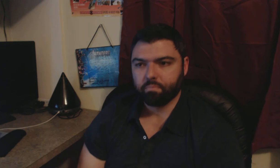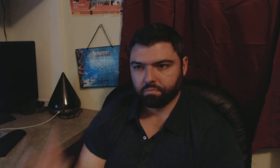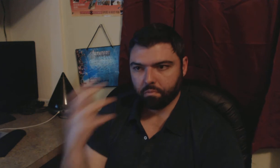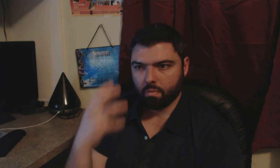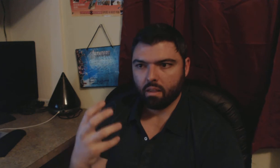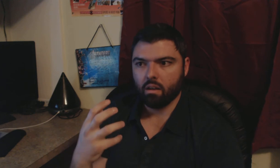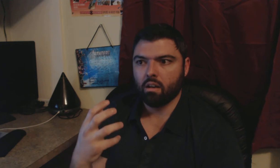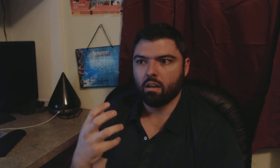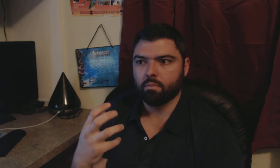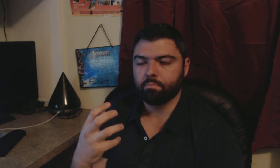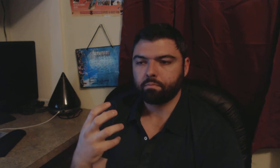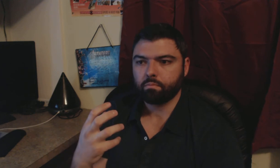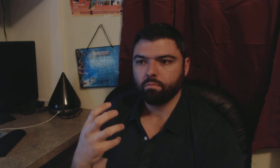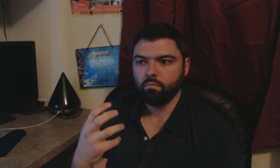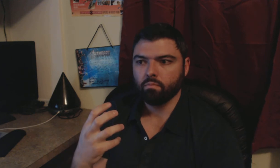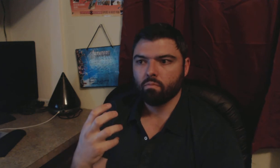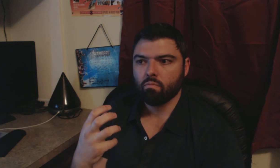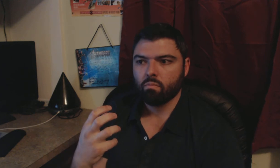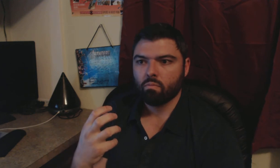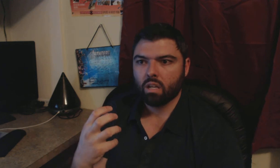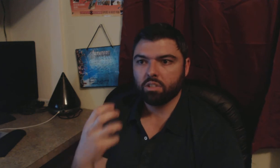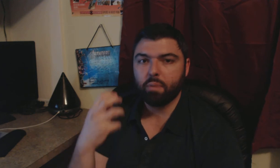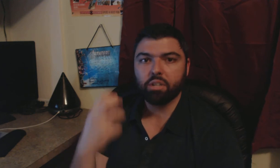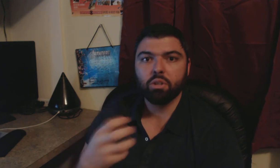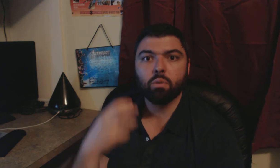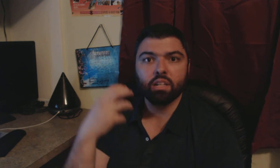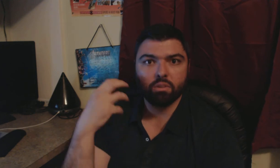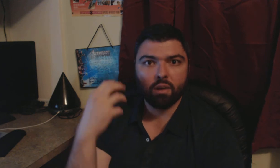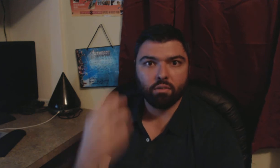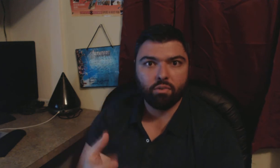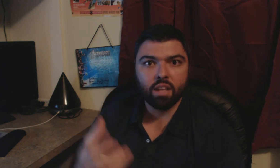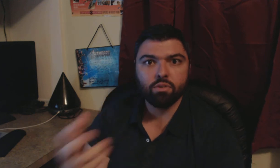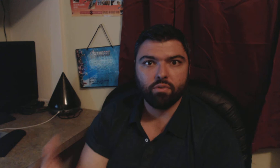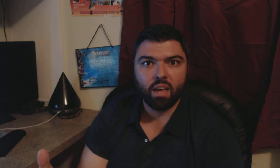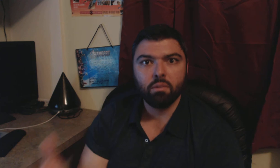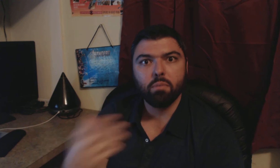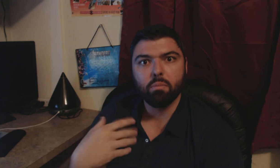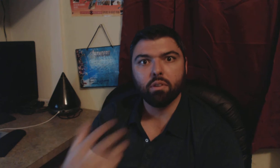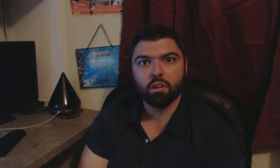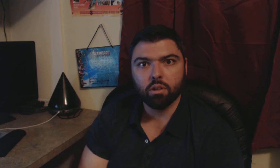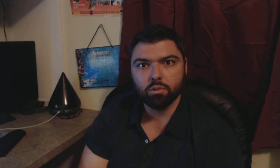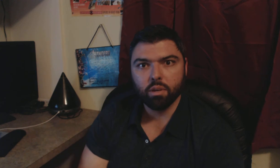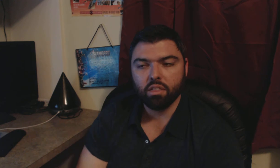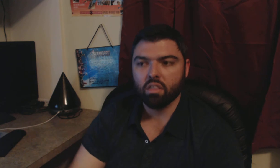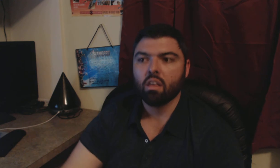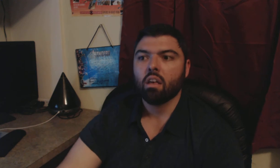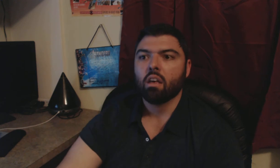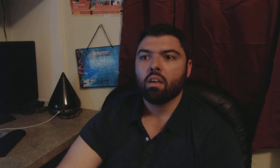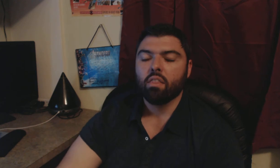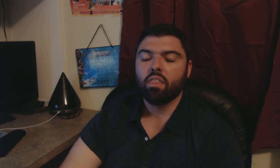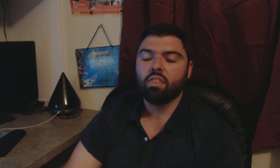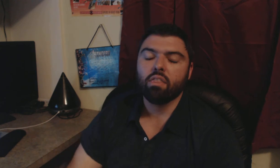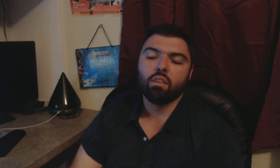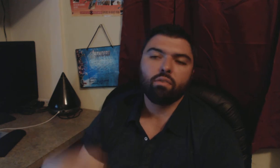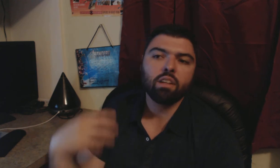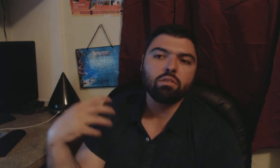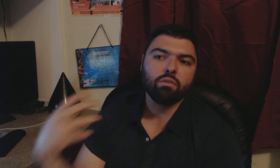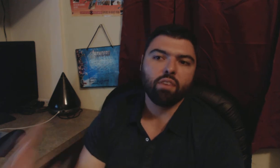especially when it's around friends or family people they're close with the friends and